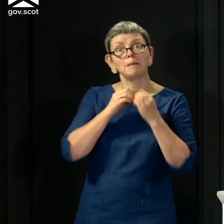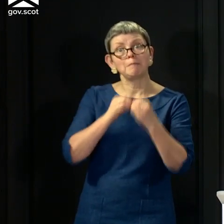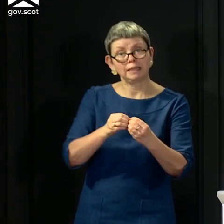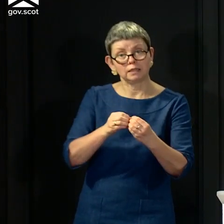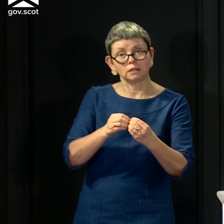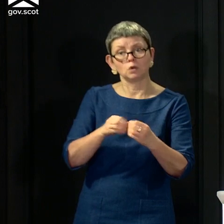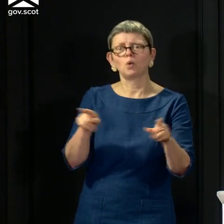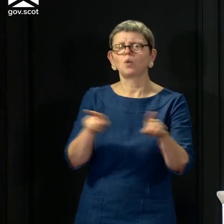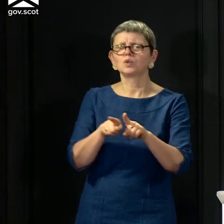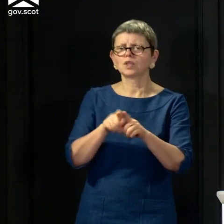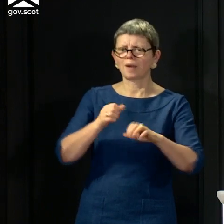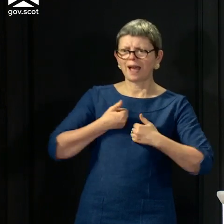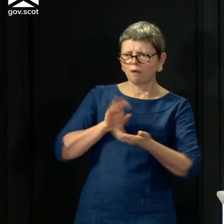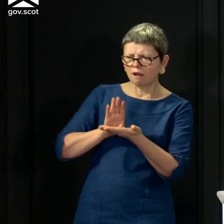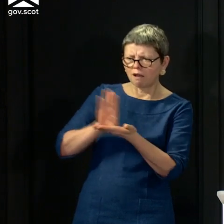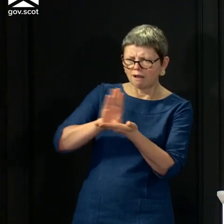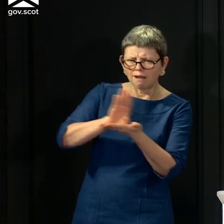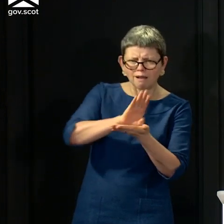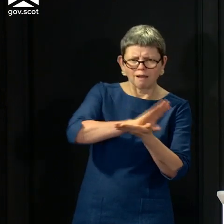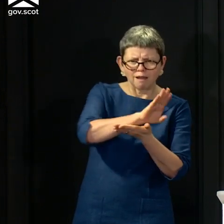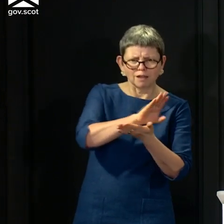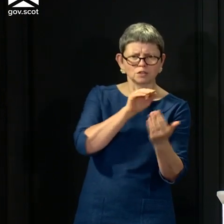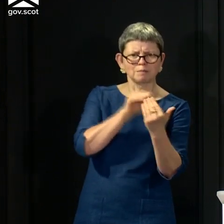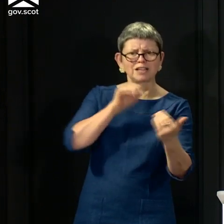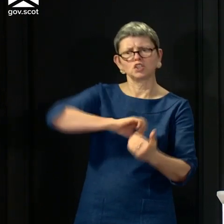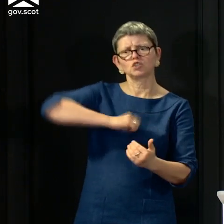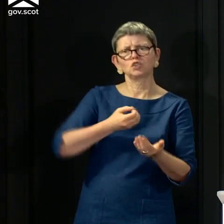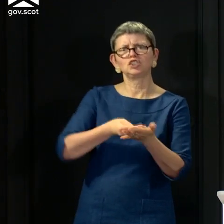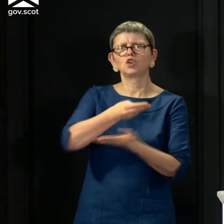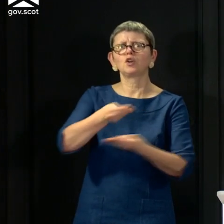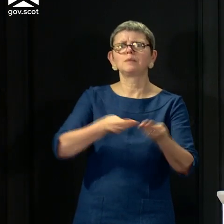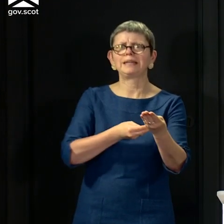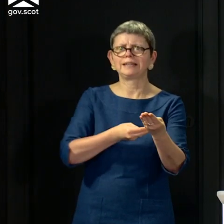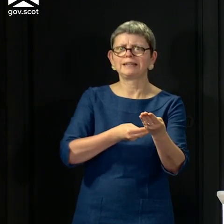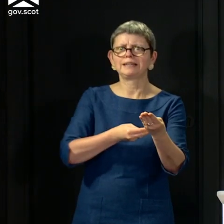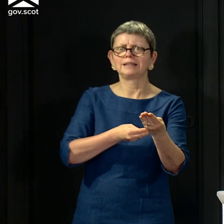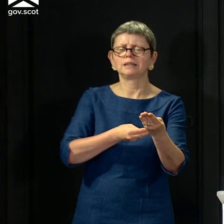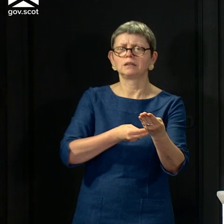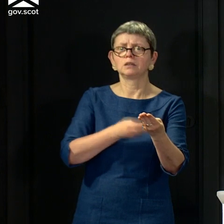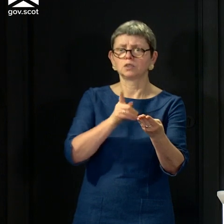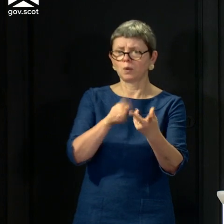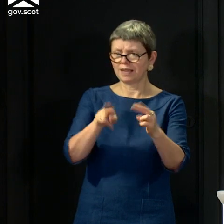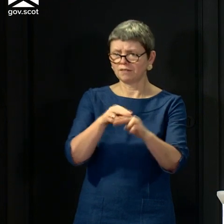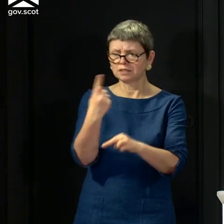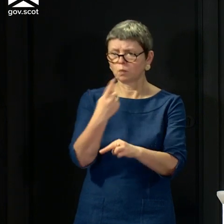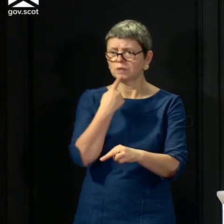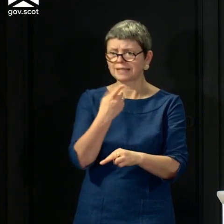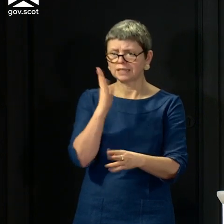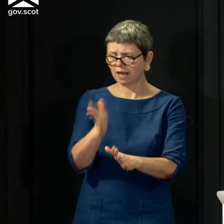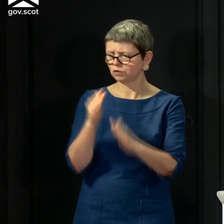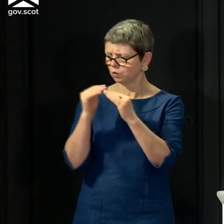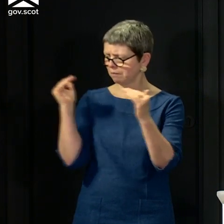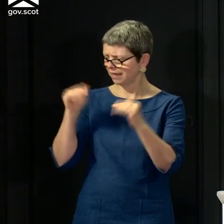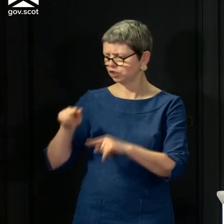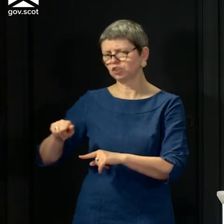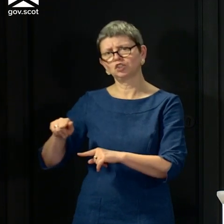suit the nature of the Scottish economy. So if anybody is saying that we have to match absolutely, obviously